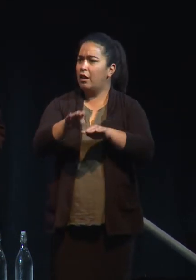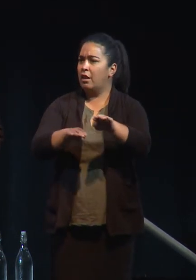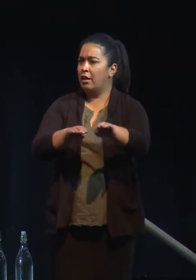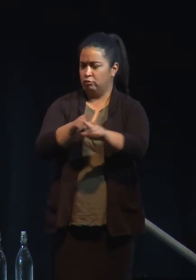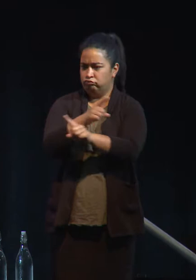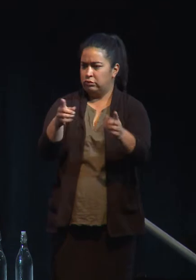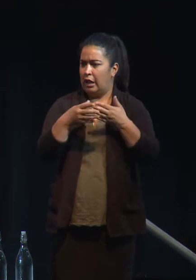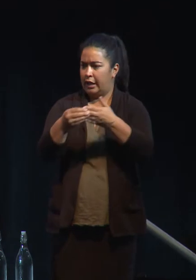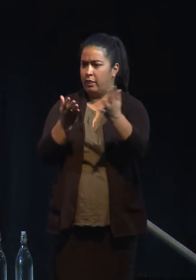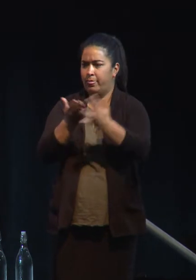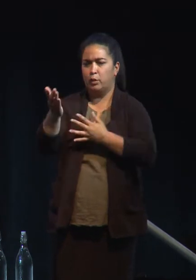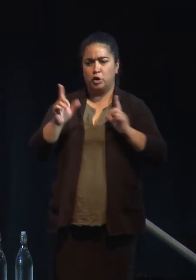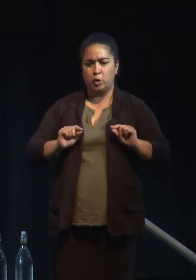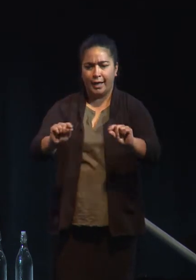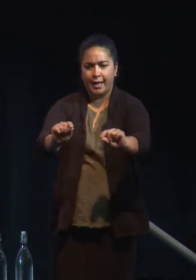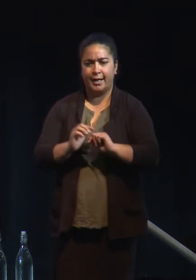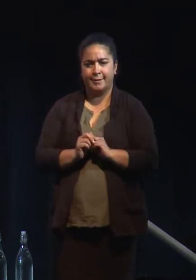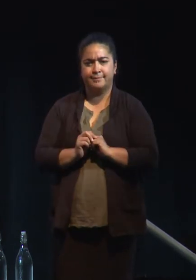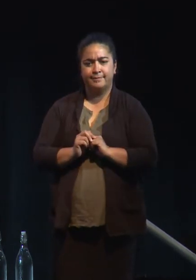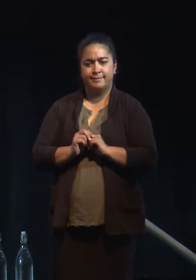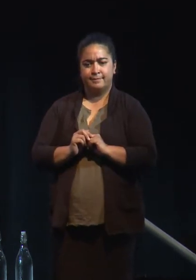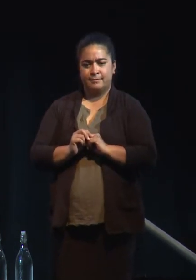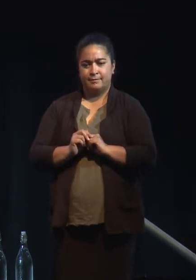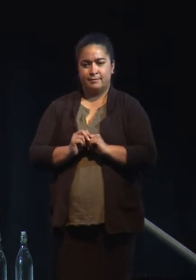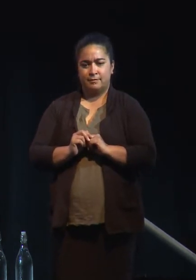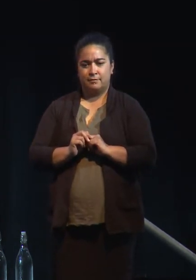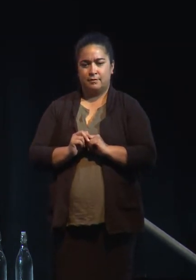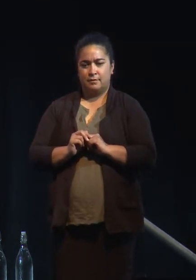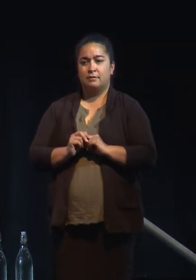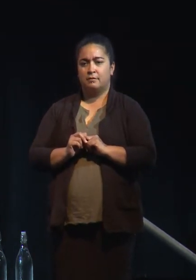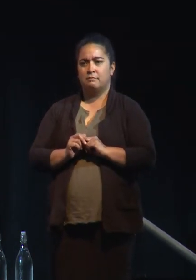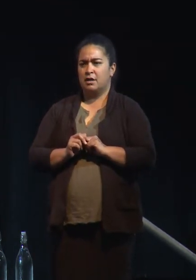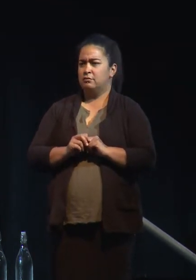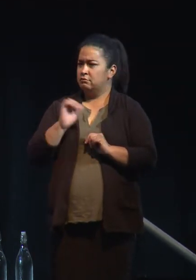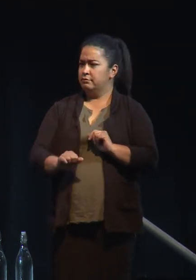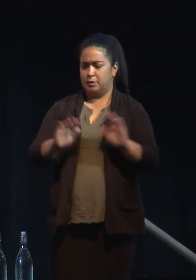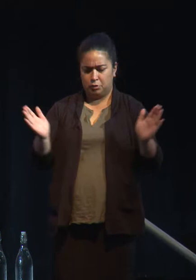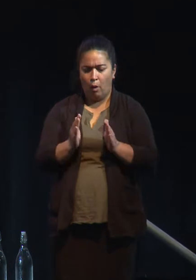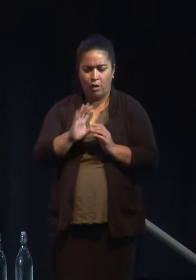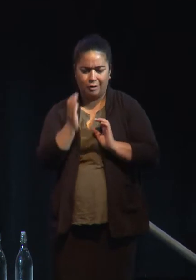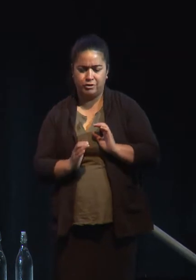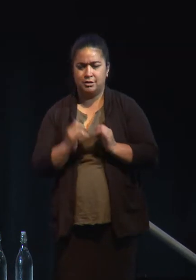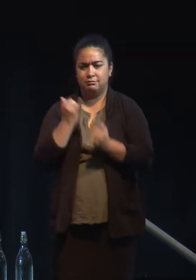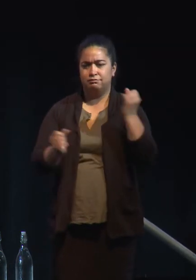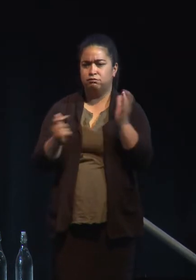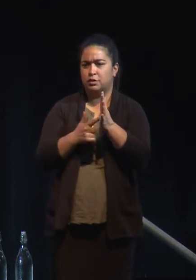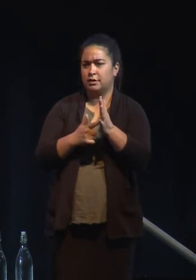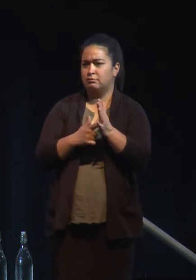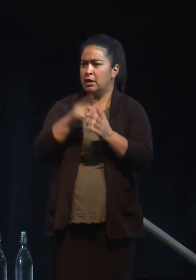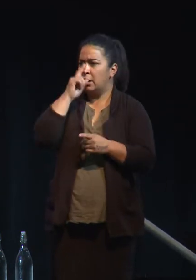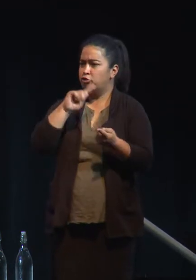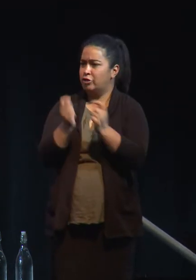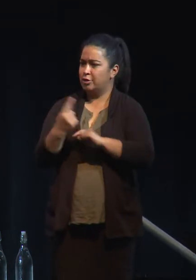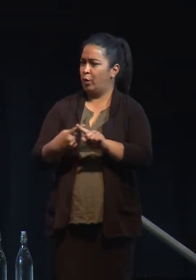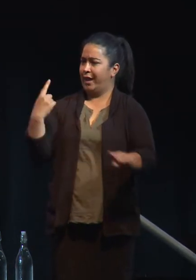in the developing world and that's the developed and developing world and that's, I think that's very important. Most importantly,